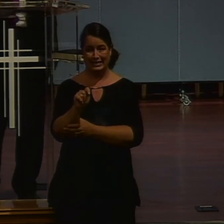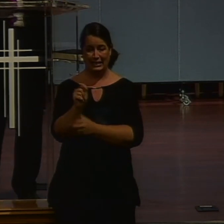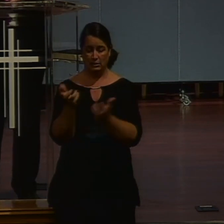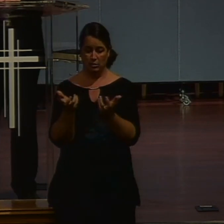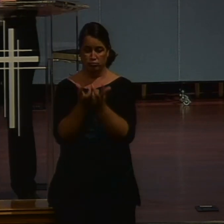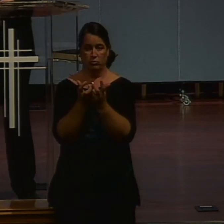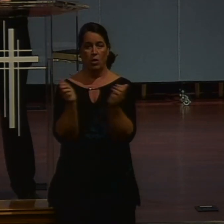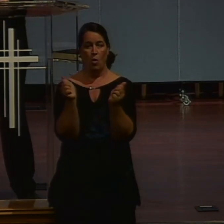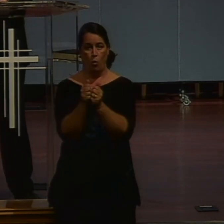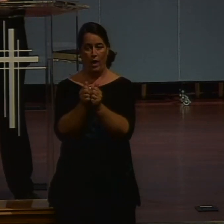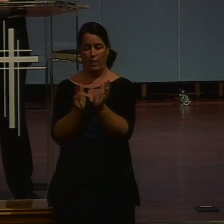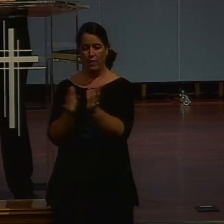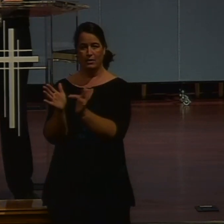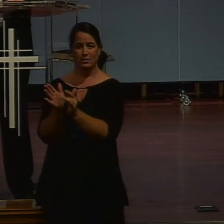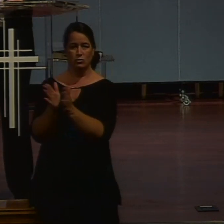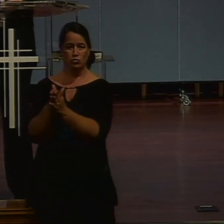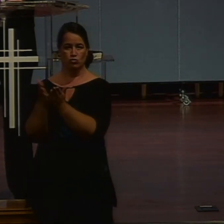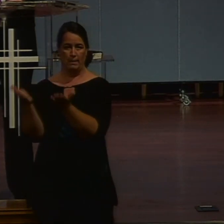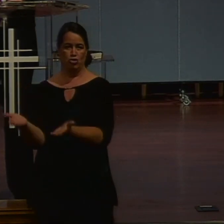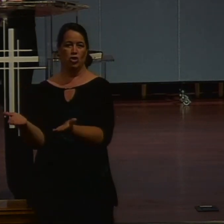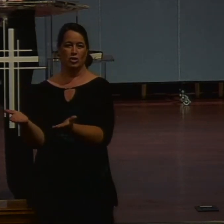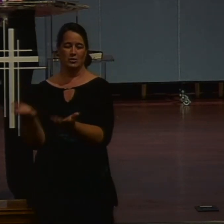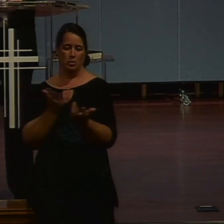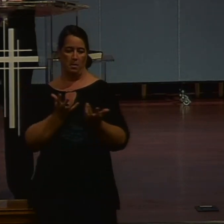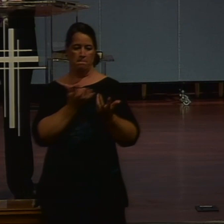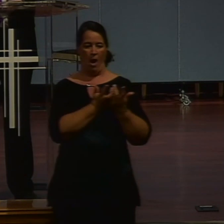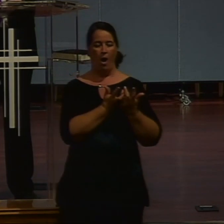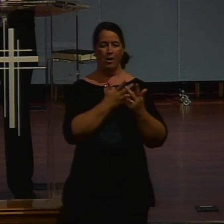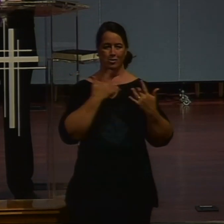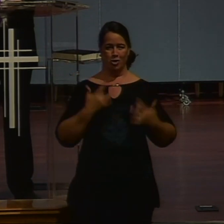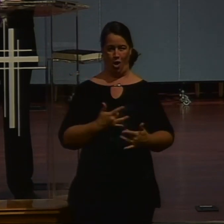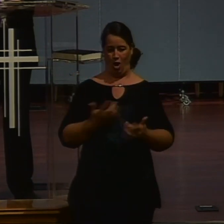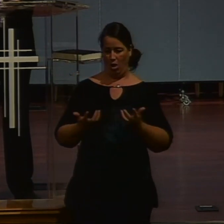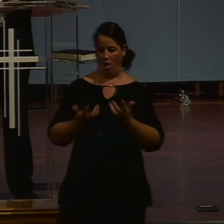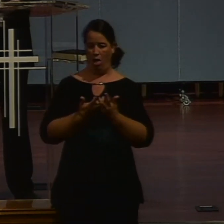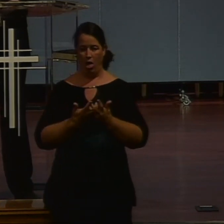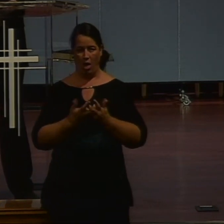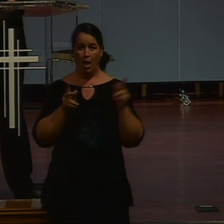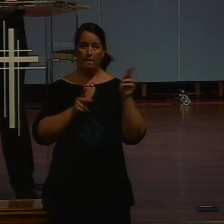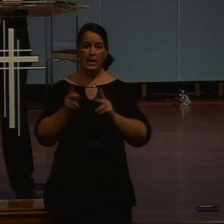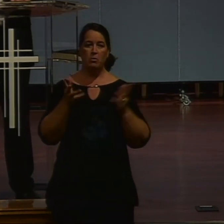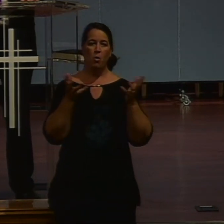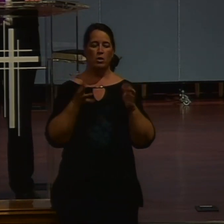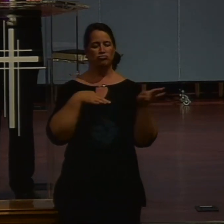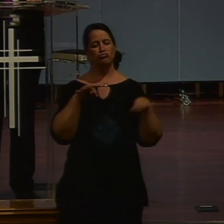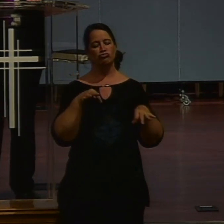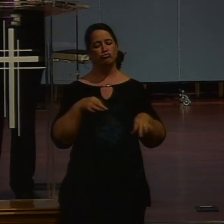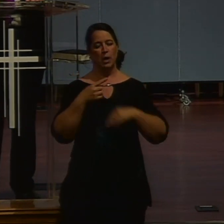Scriptures. That's why. When people. Want to talk about. A supernatural. Experience. And then they began to.